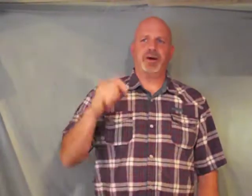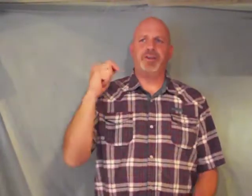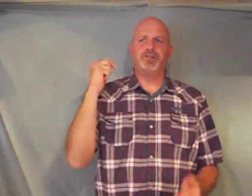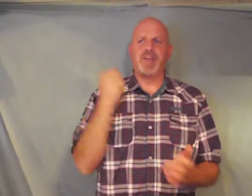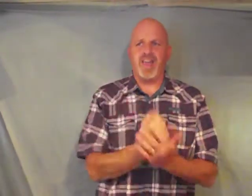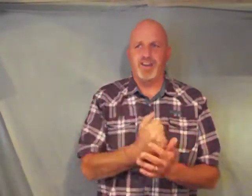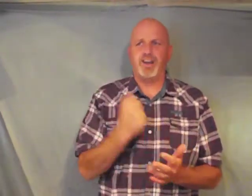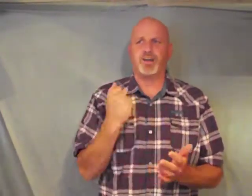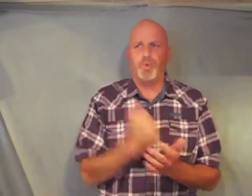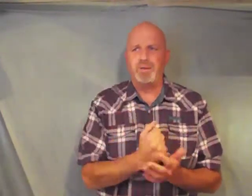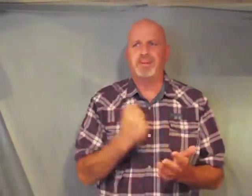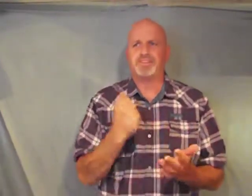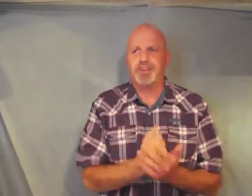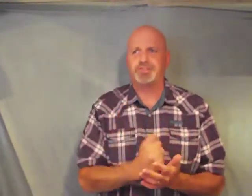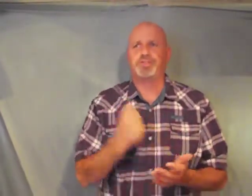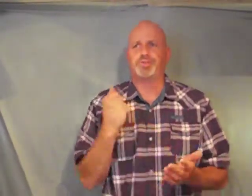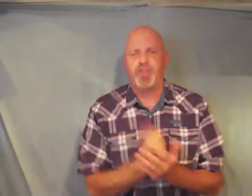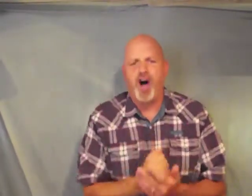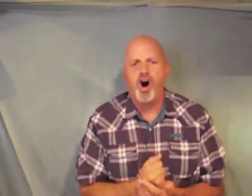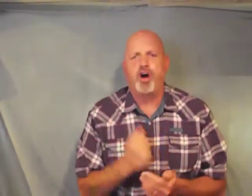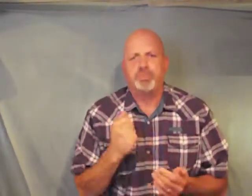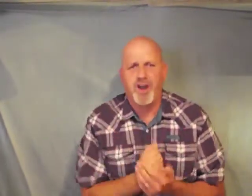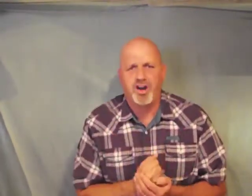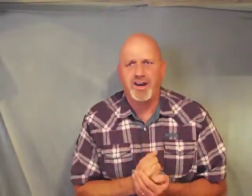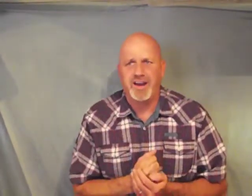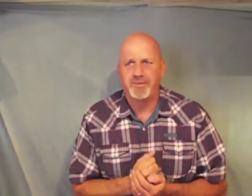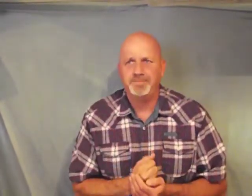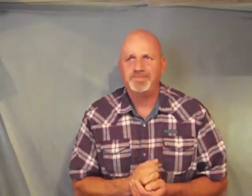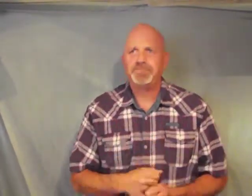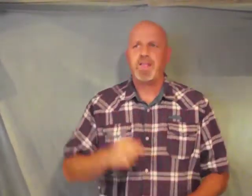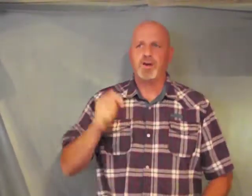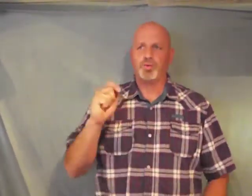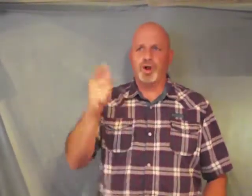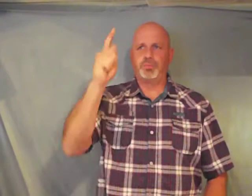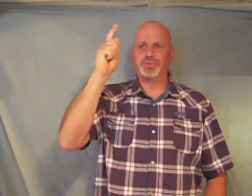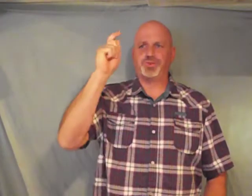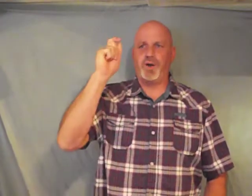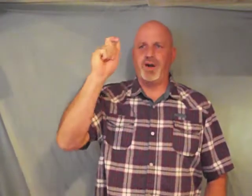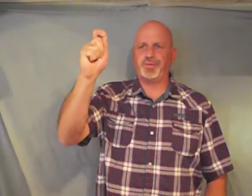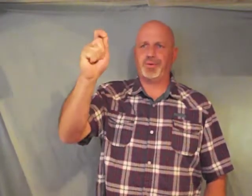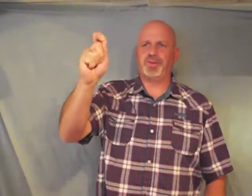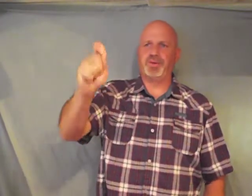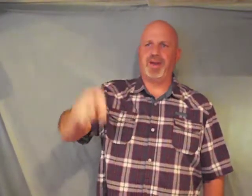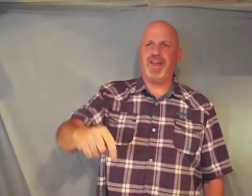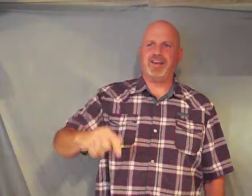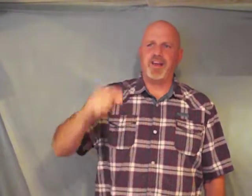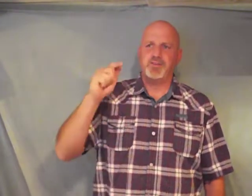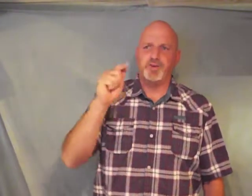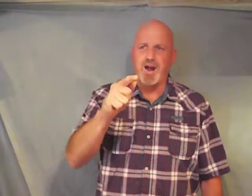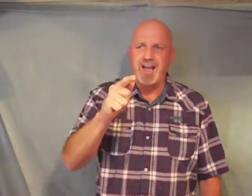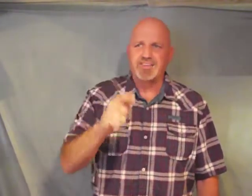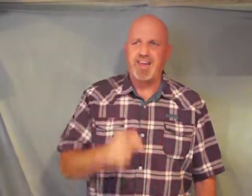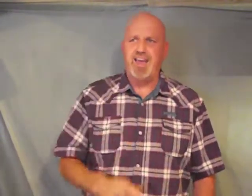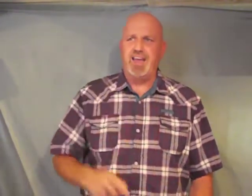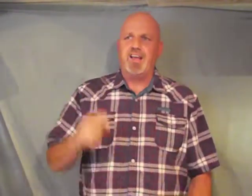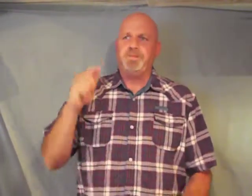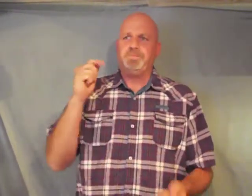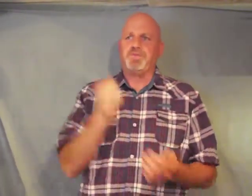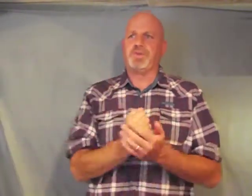mothers and younger women as sisters with all purity Romans 12 3 through 8 for I say through